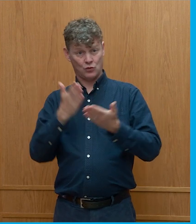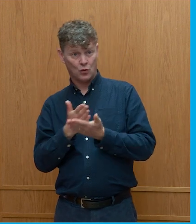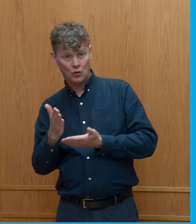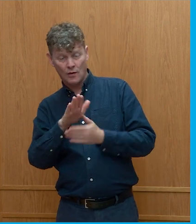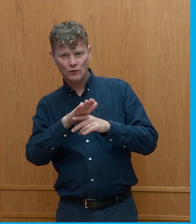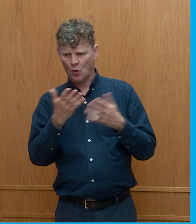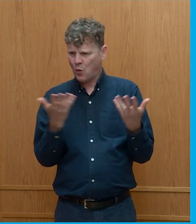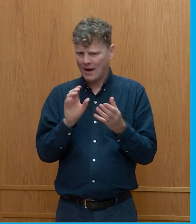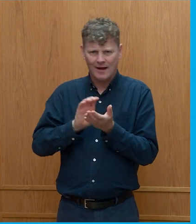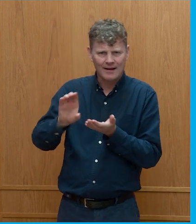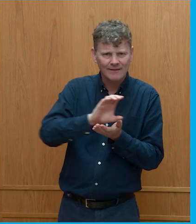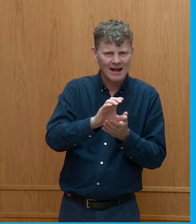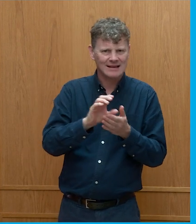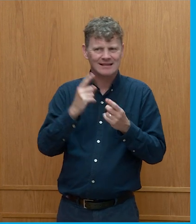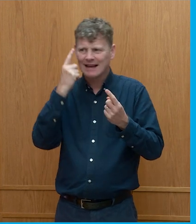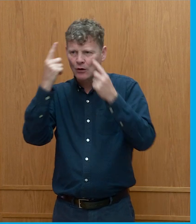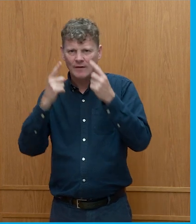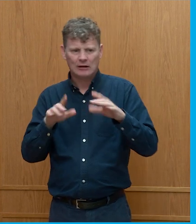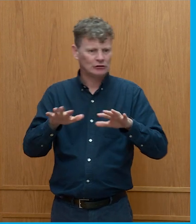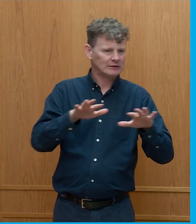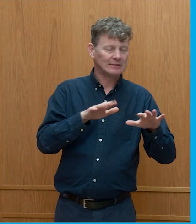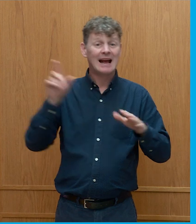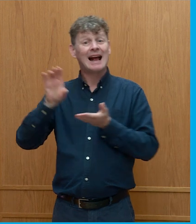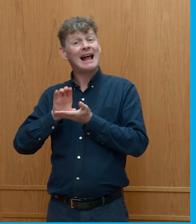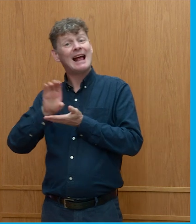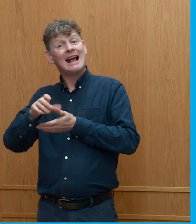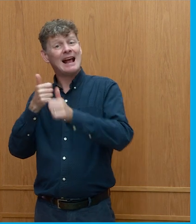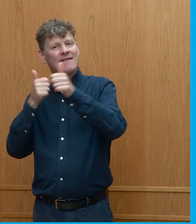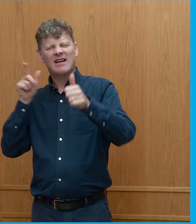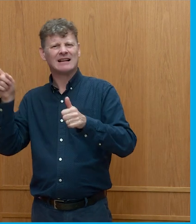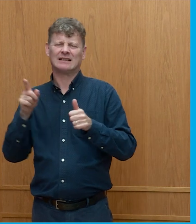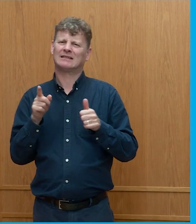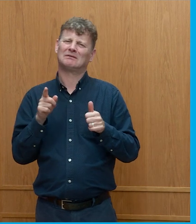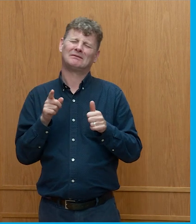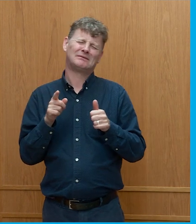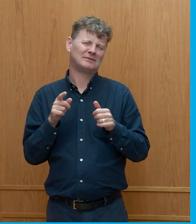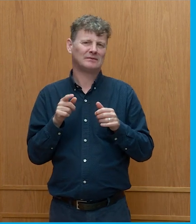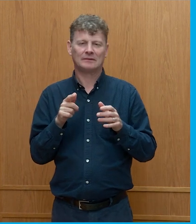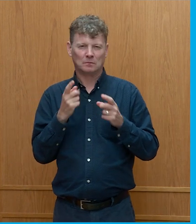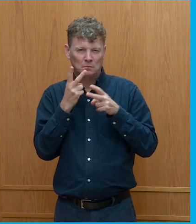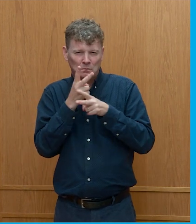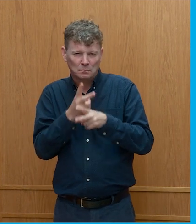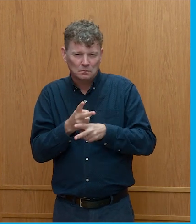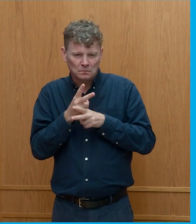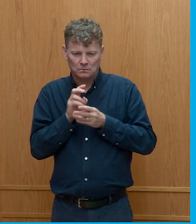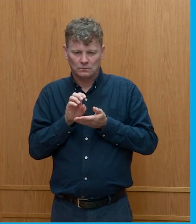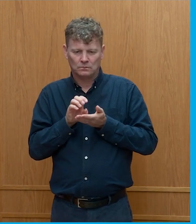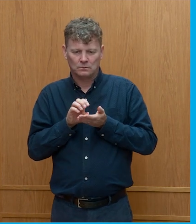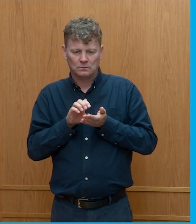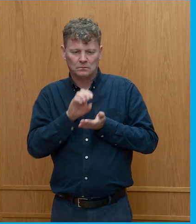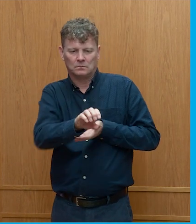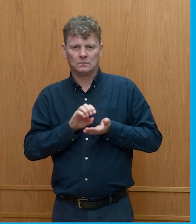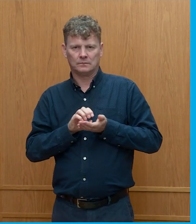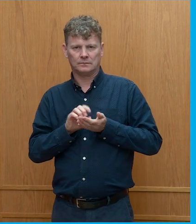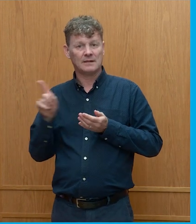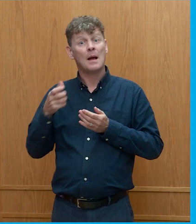you invest? Where do you innovate? And investors are typically incredibly conservative. know, even years ago, we had a meeting with pension funds,